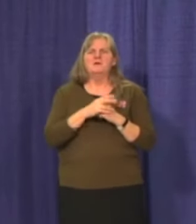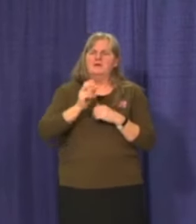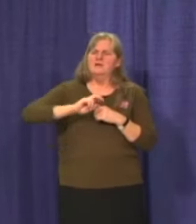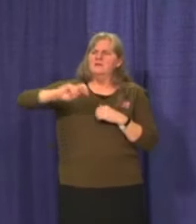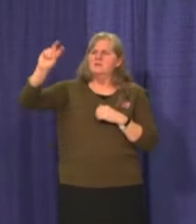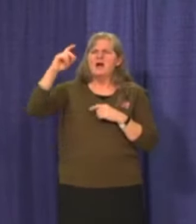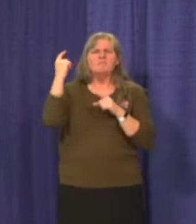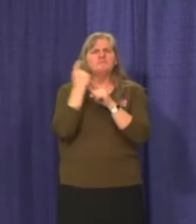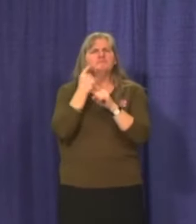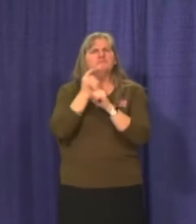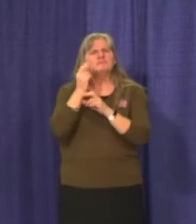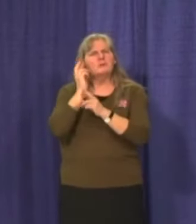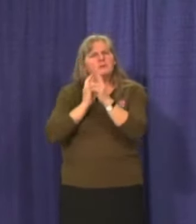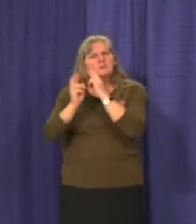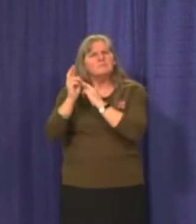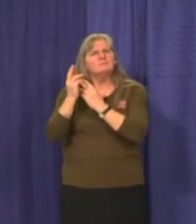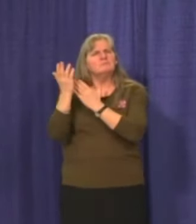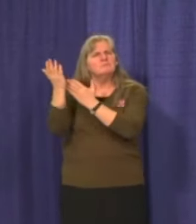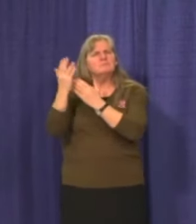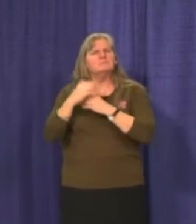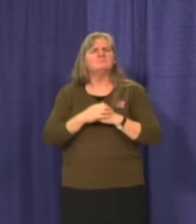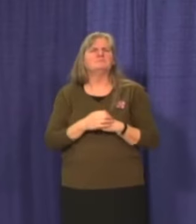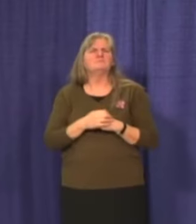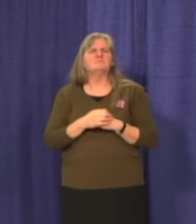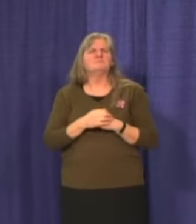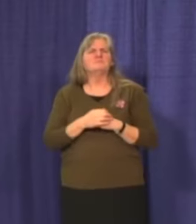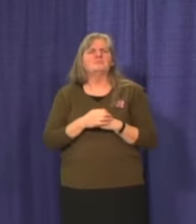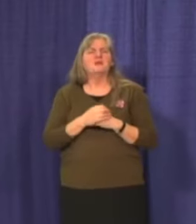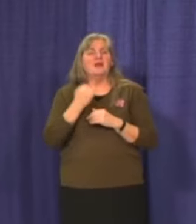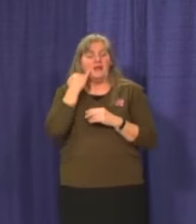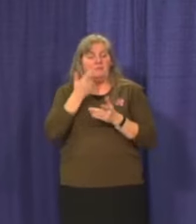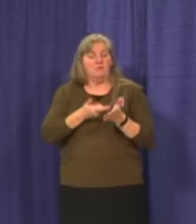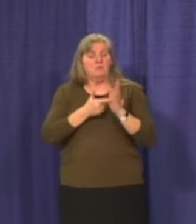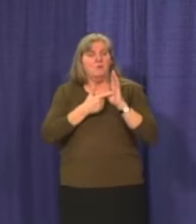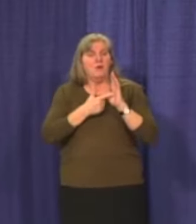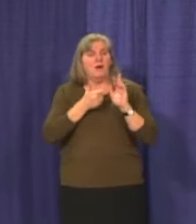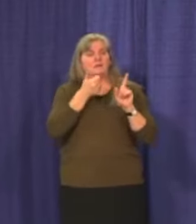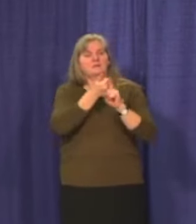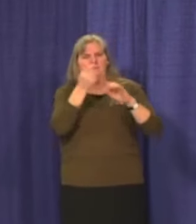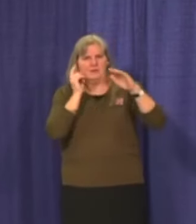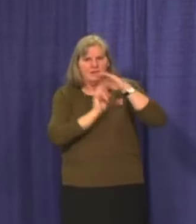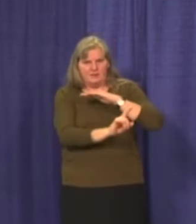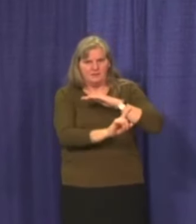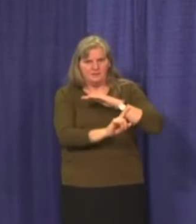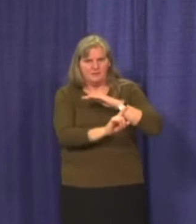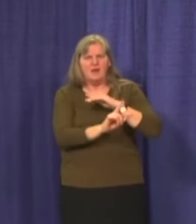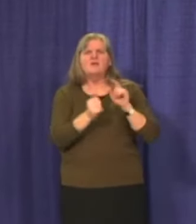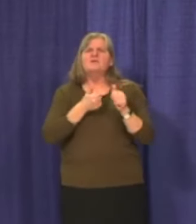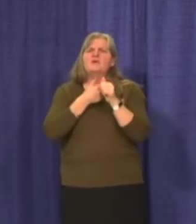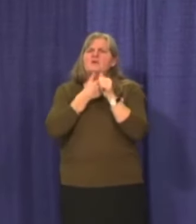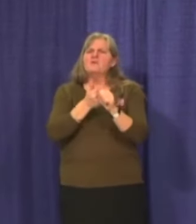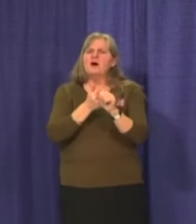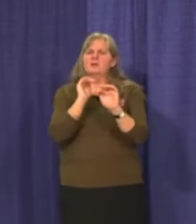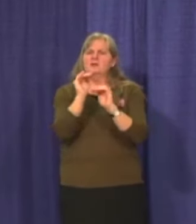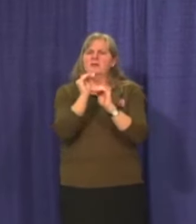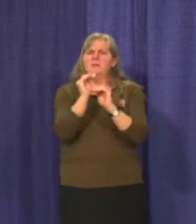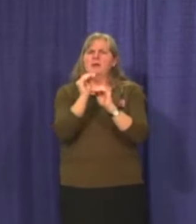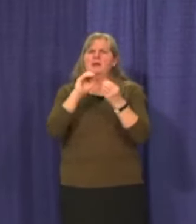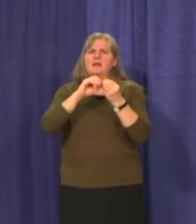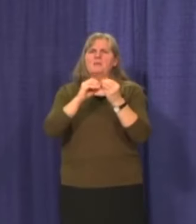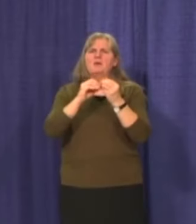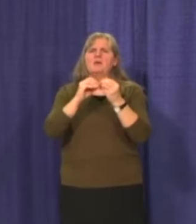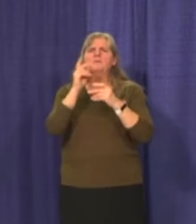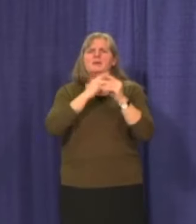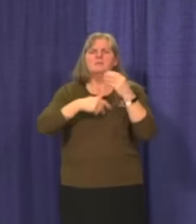responsibly and respectfully. Self-isolate as required and follow the gathering guidelines that are in